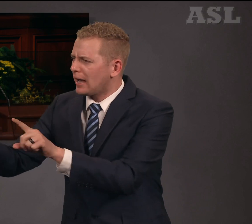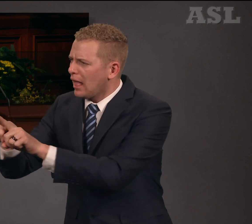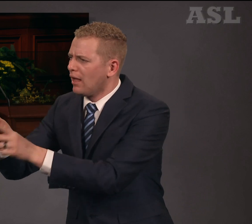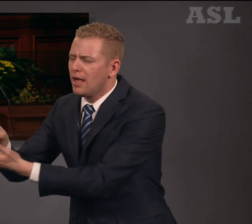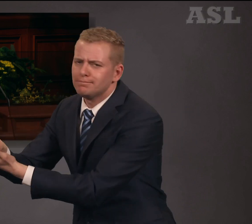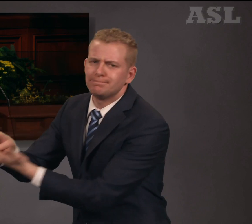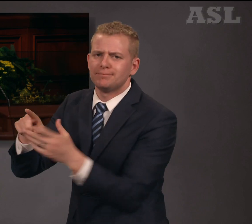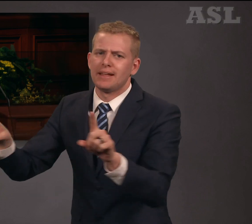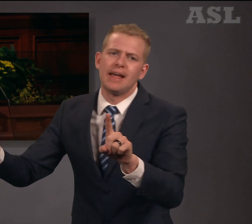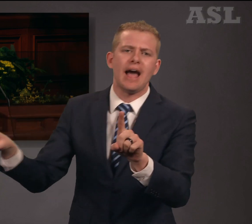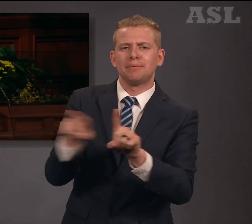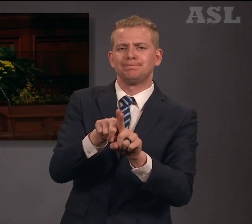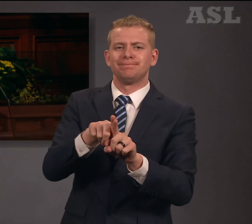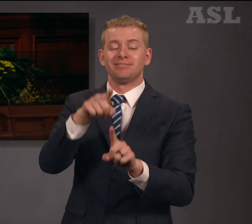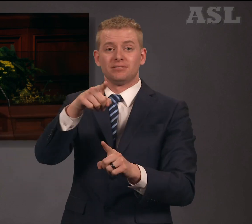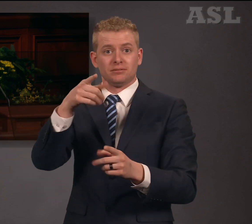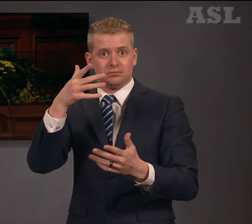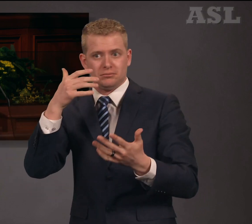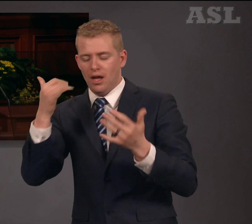it may seem accidental.